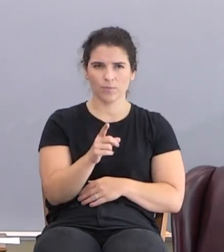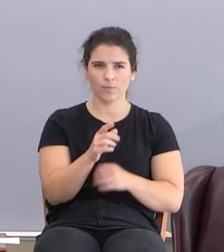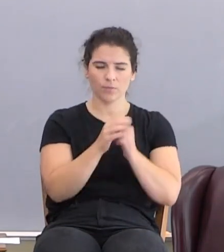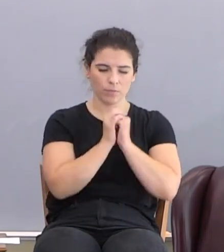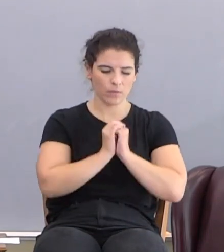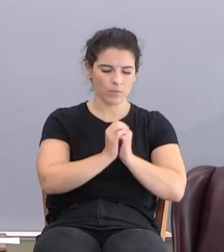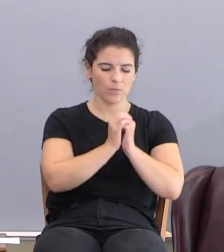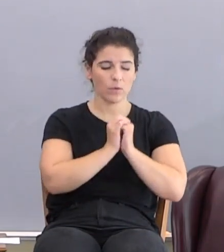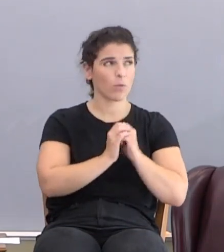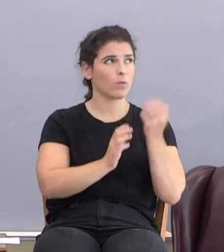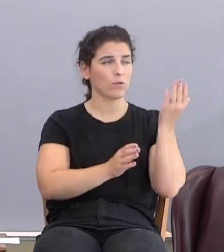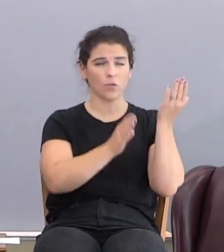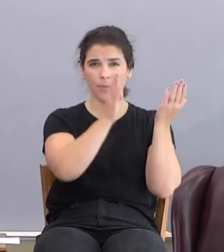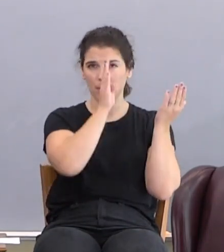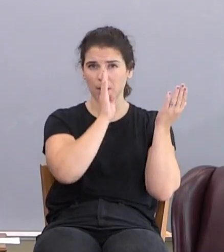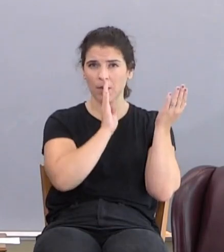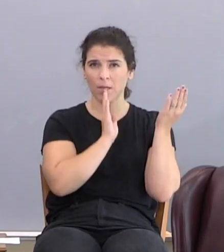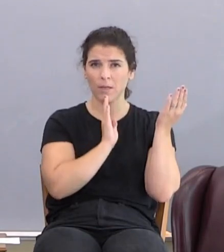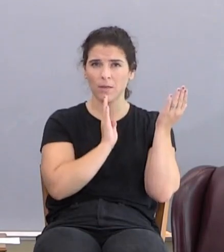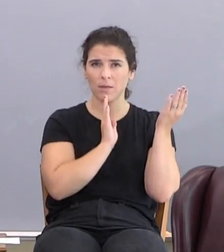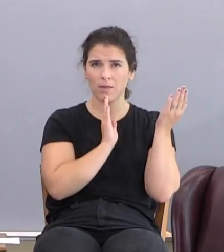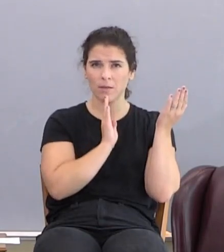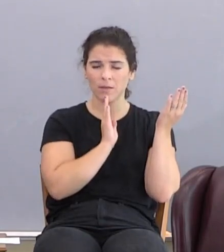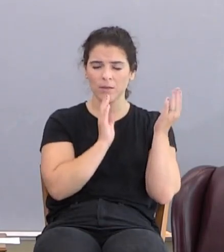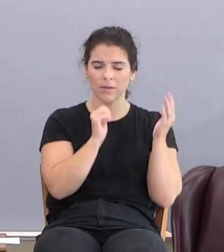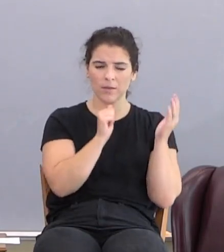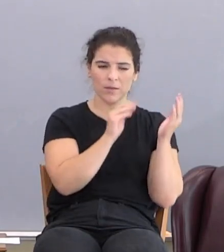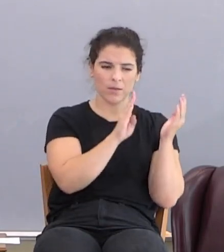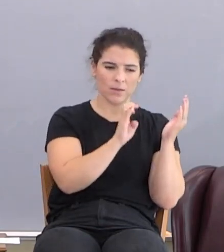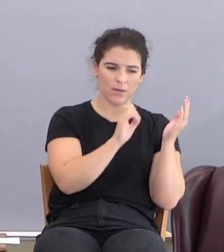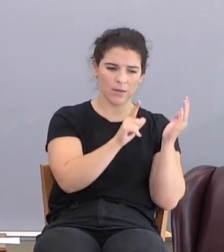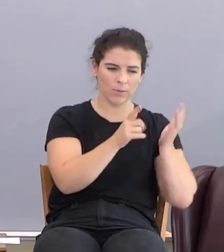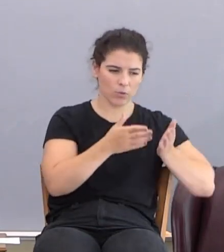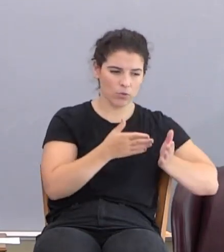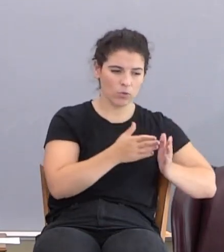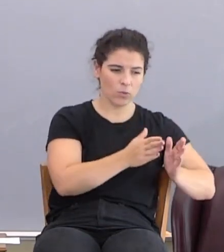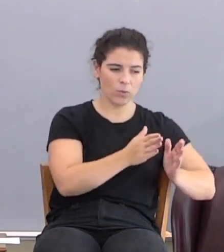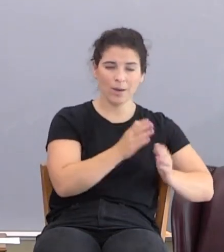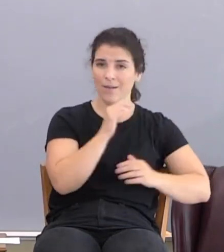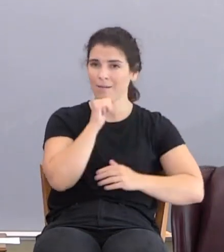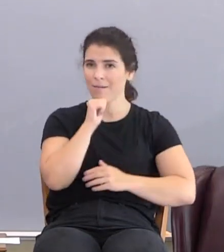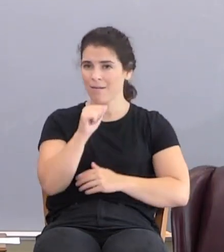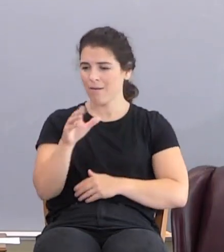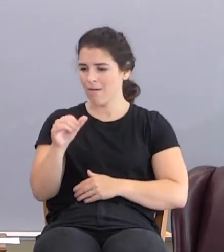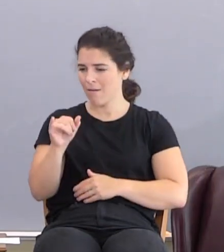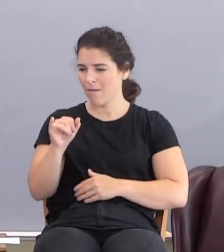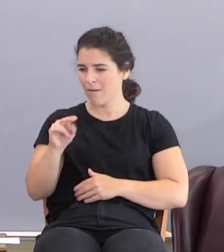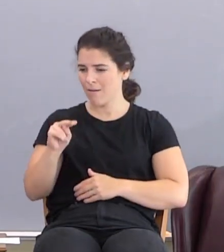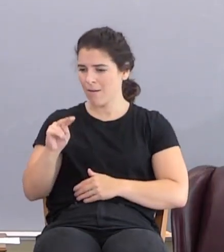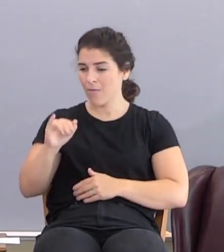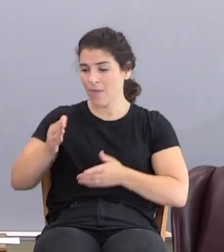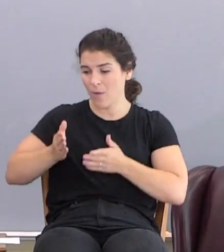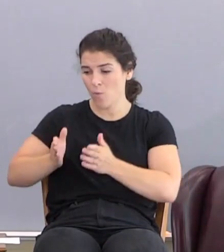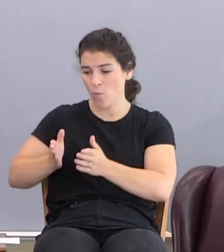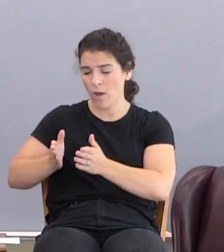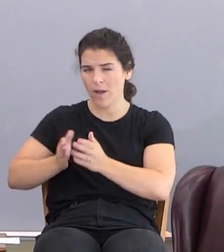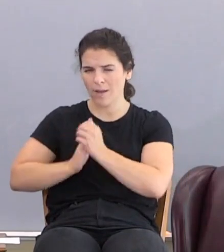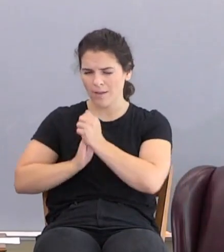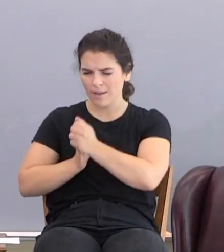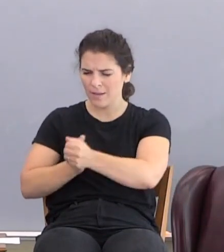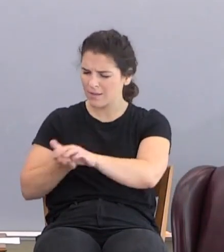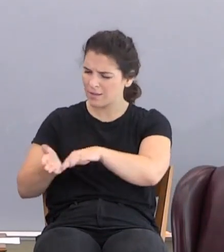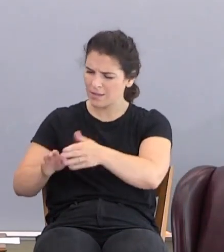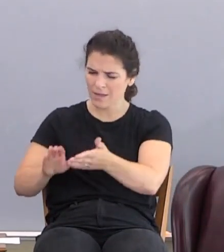worshiping God is Abel's way not Cain's way. The way of Cain leads to death and destruction. It